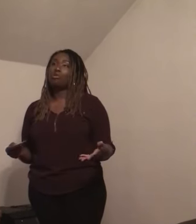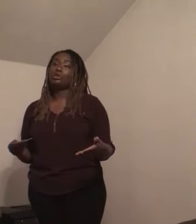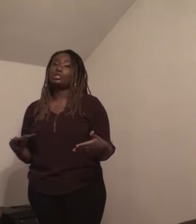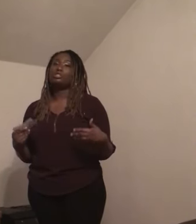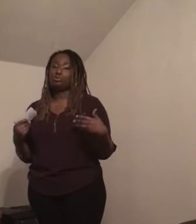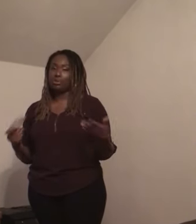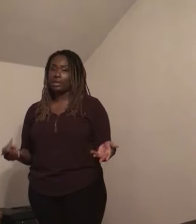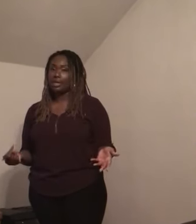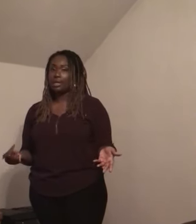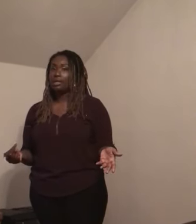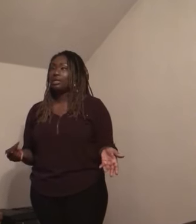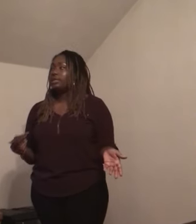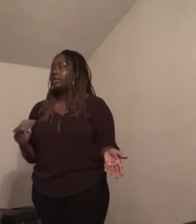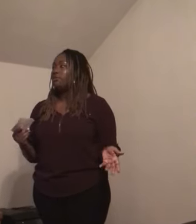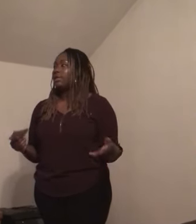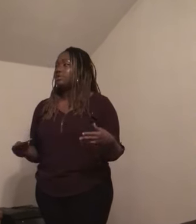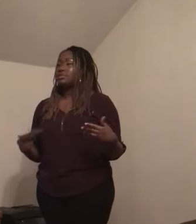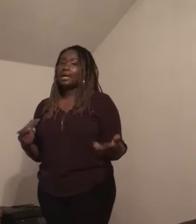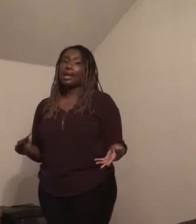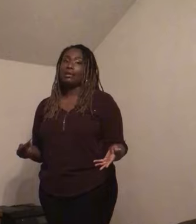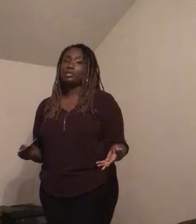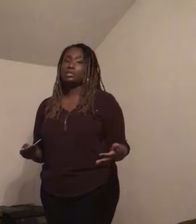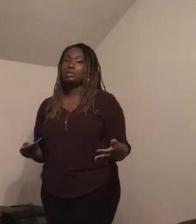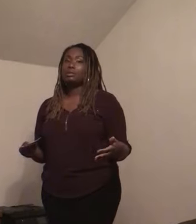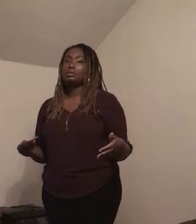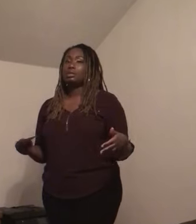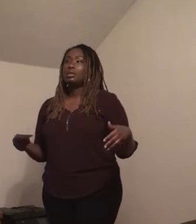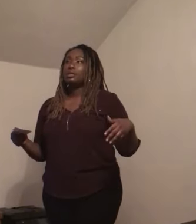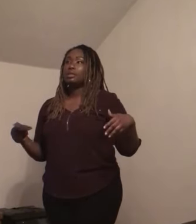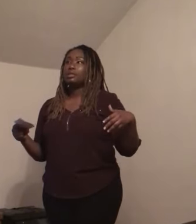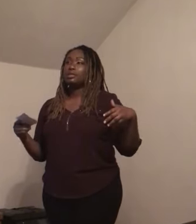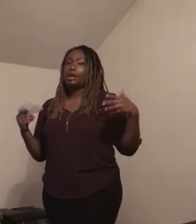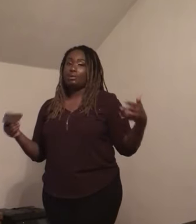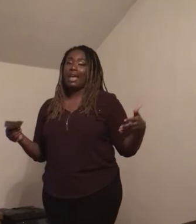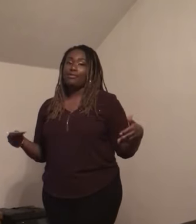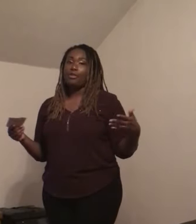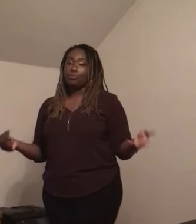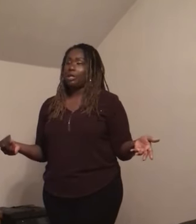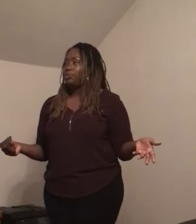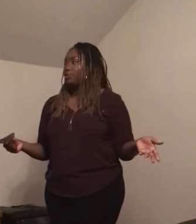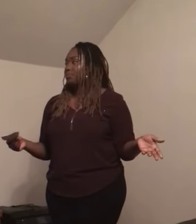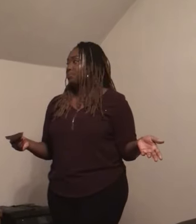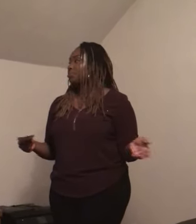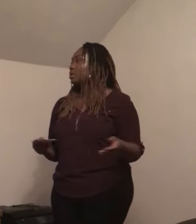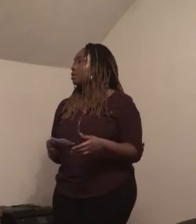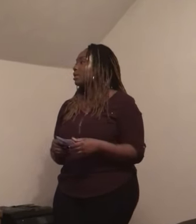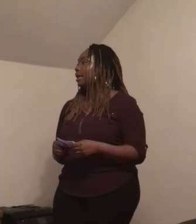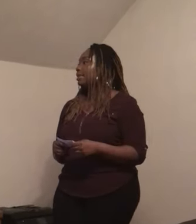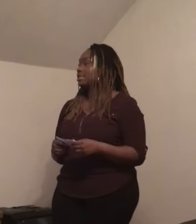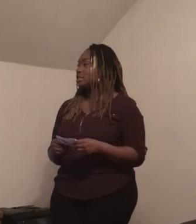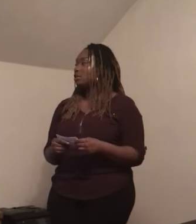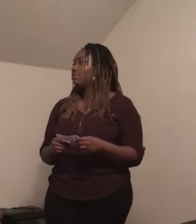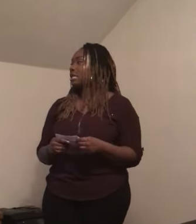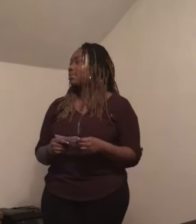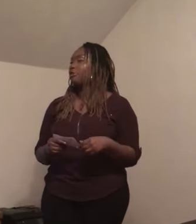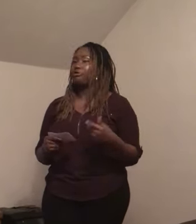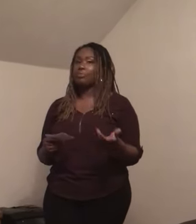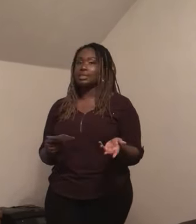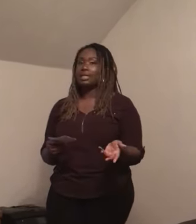or to communicate. They only use sign language to interact with other people. And this is only about 3%